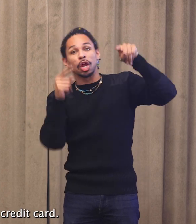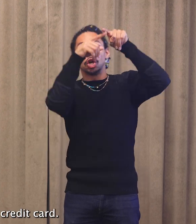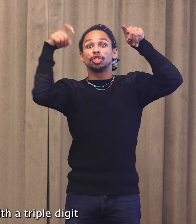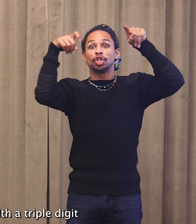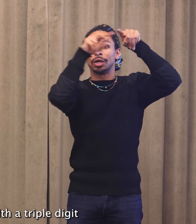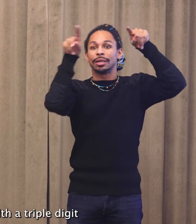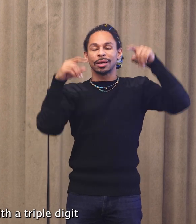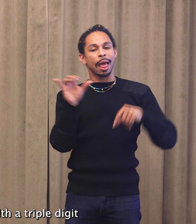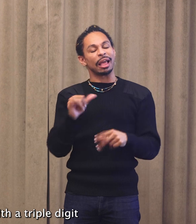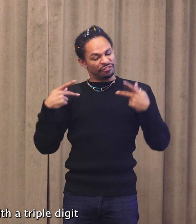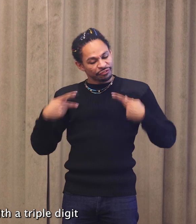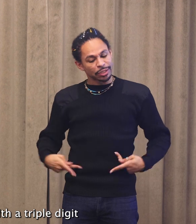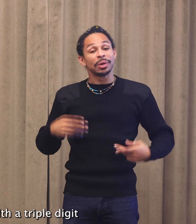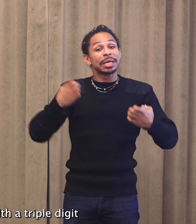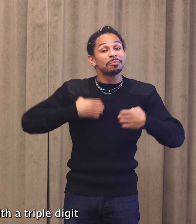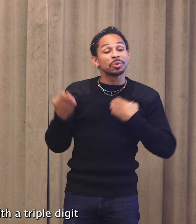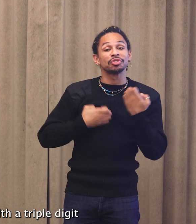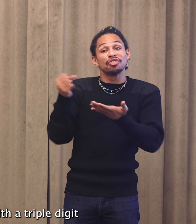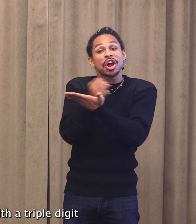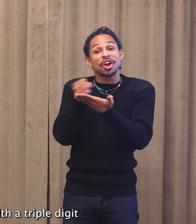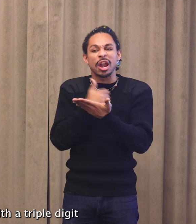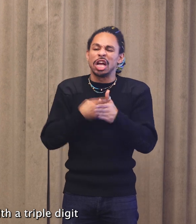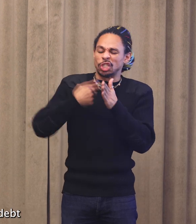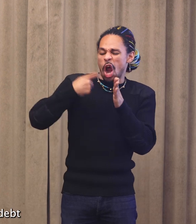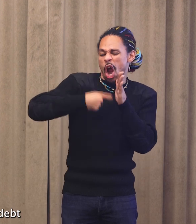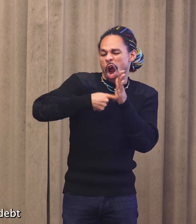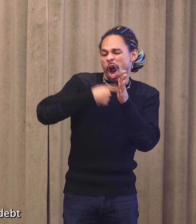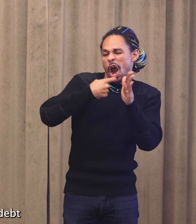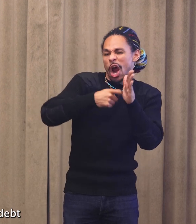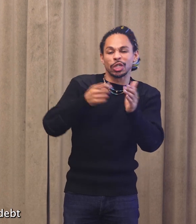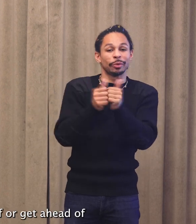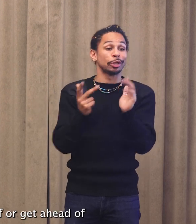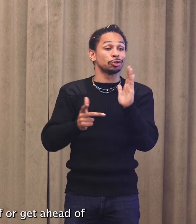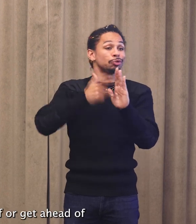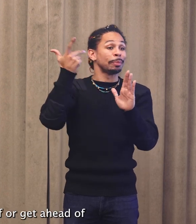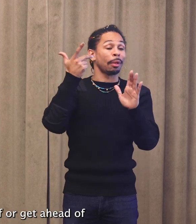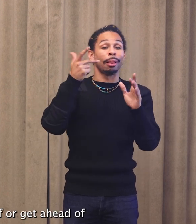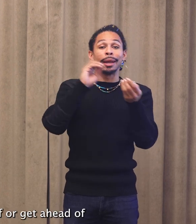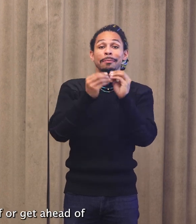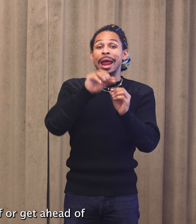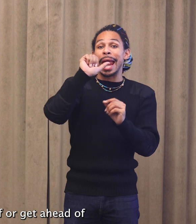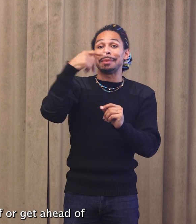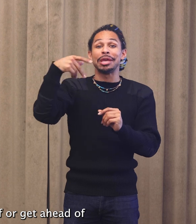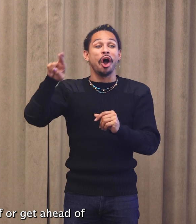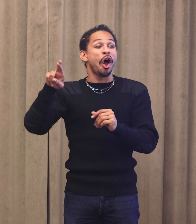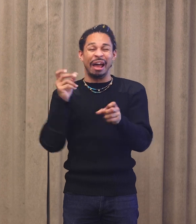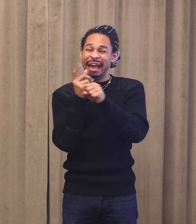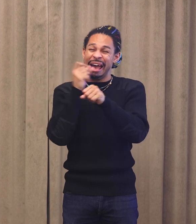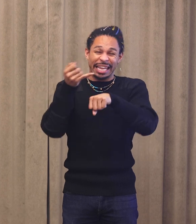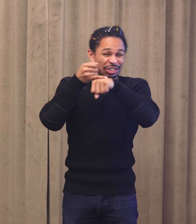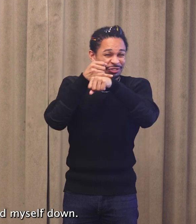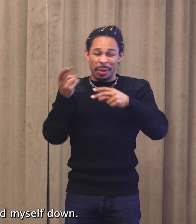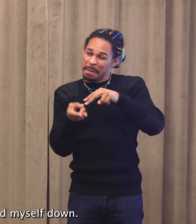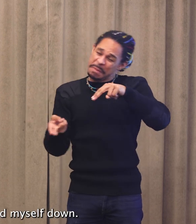card I charged too daily with a triple-digit APR, a debt I could never pay off or get ahead of.